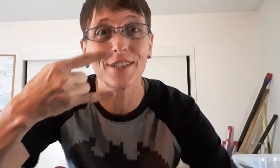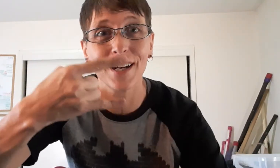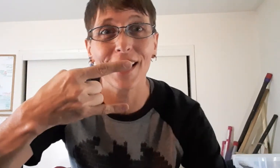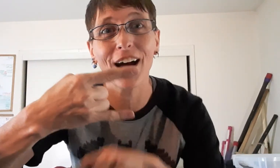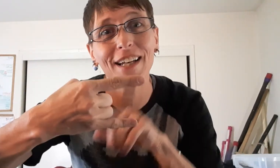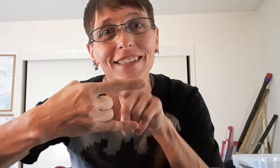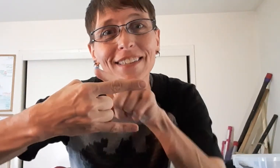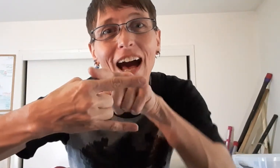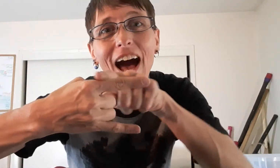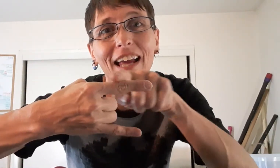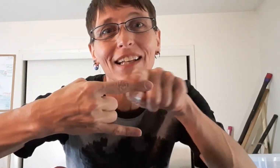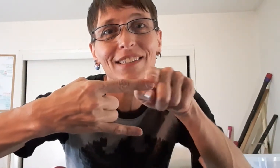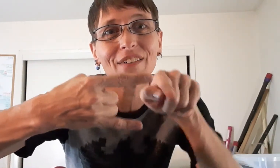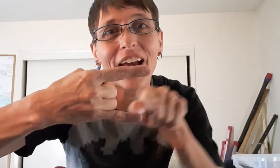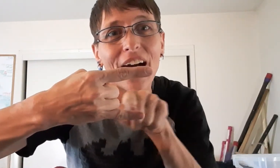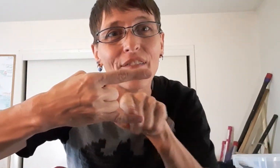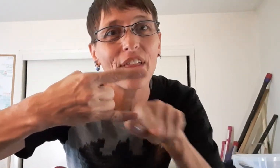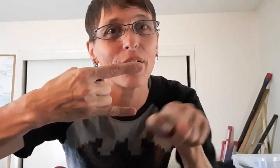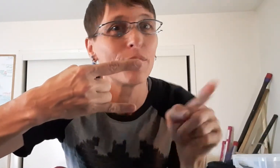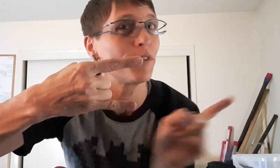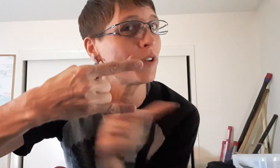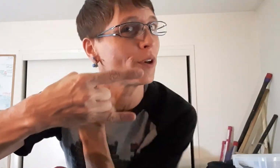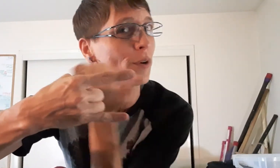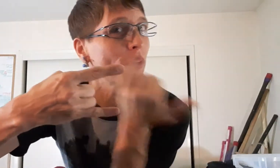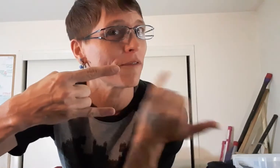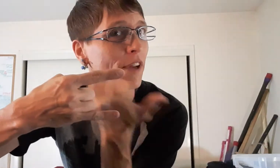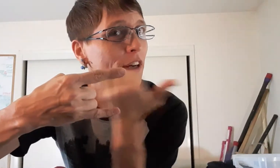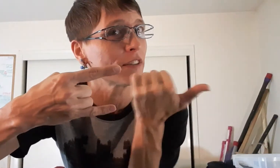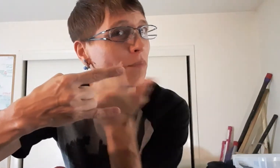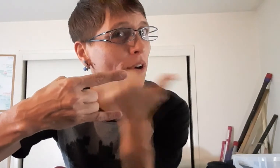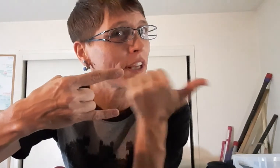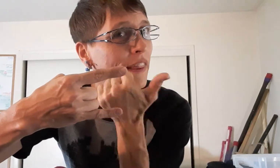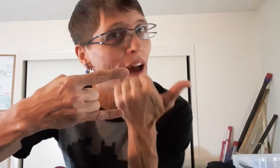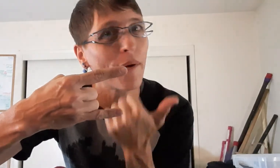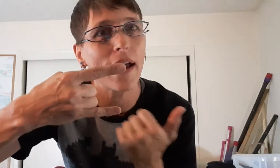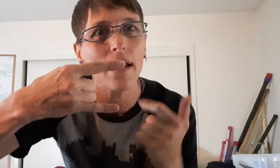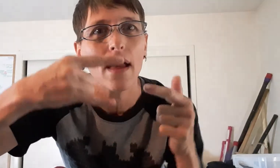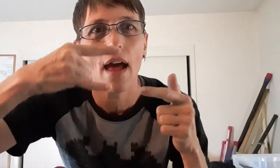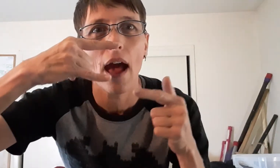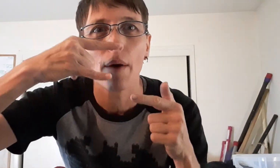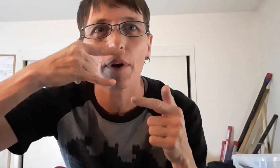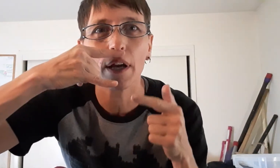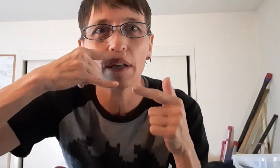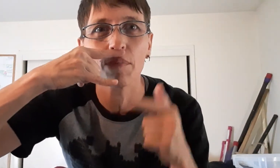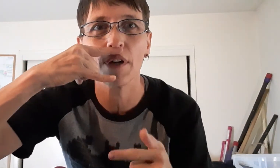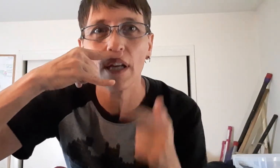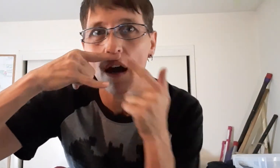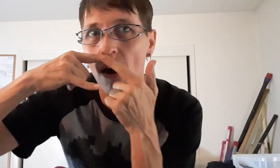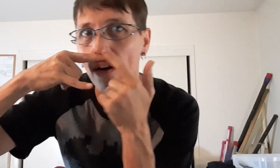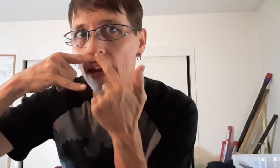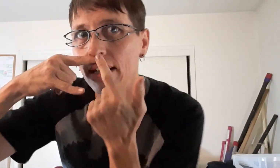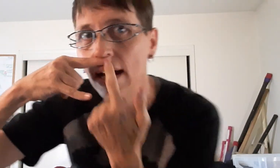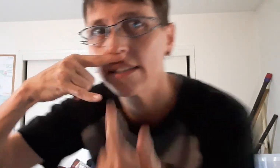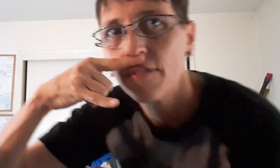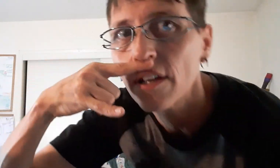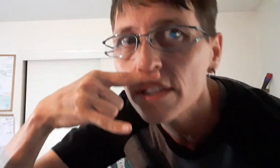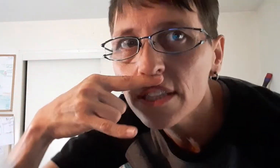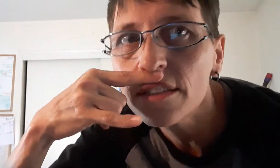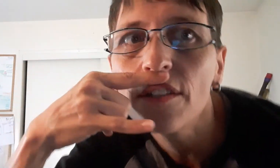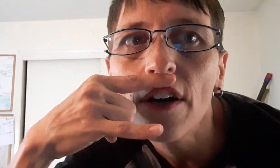turn it on its side. So we have the two fingers pointing that way. And we're going to put our index finger just under our